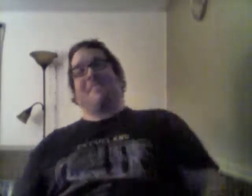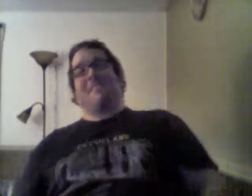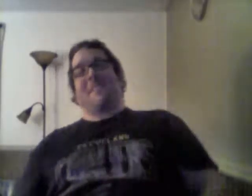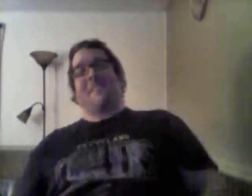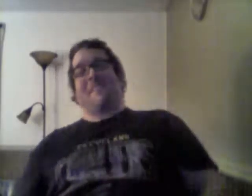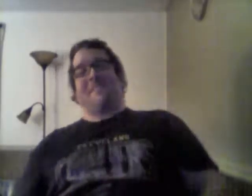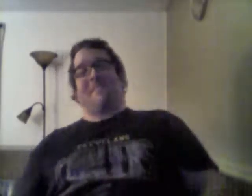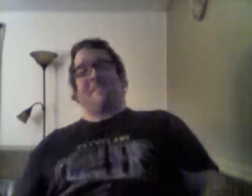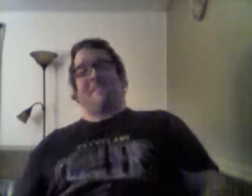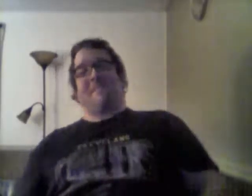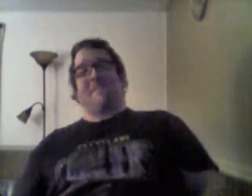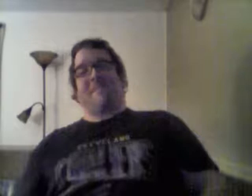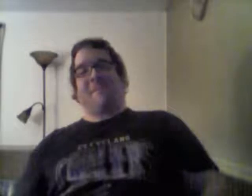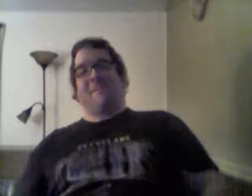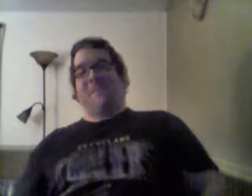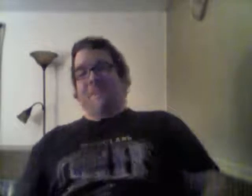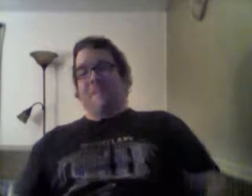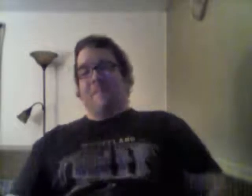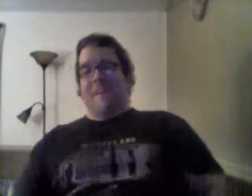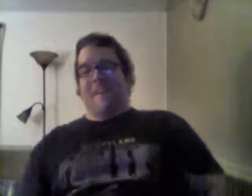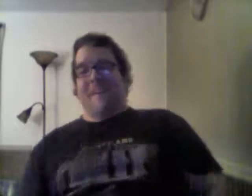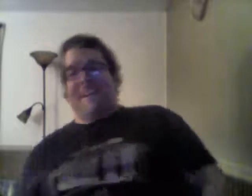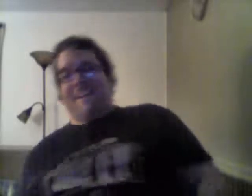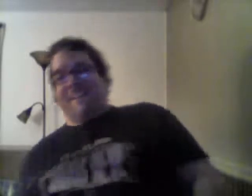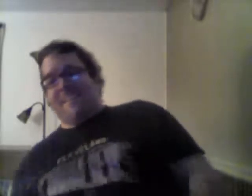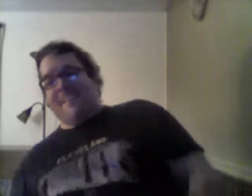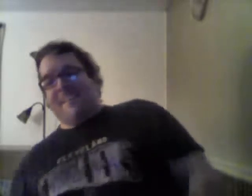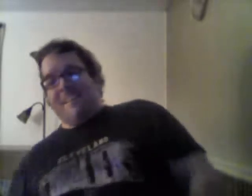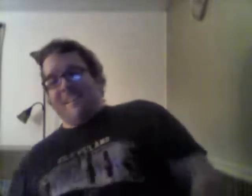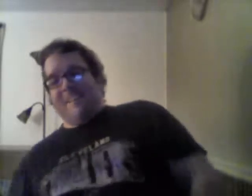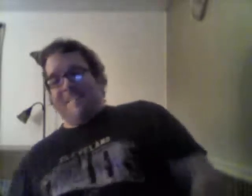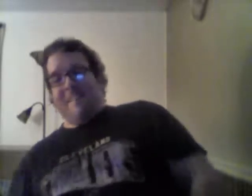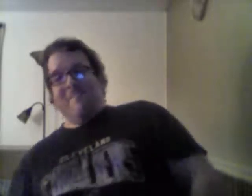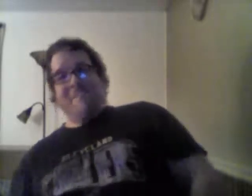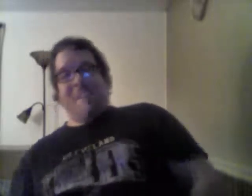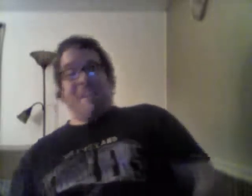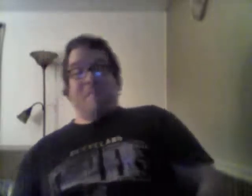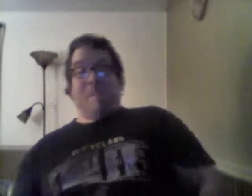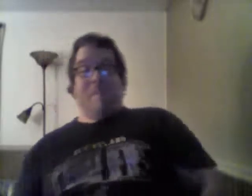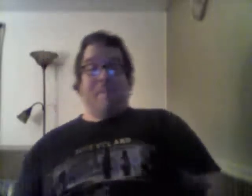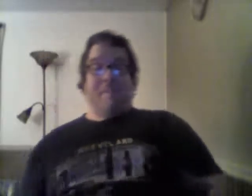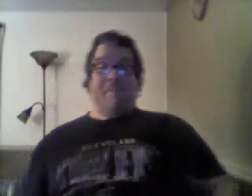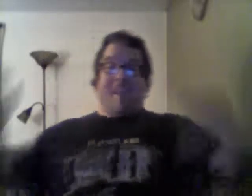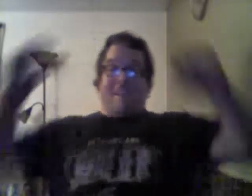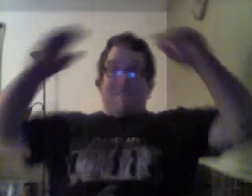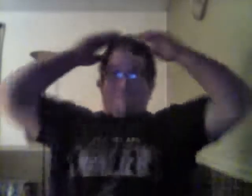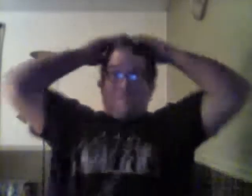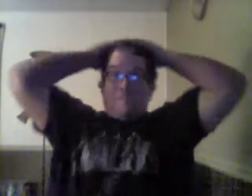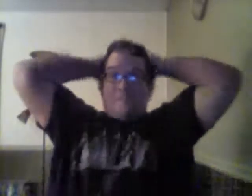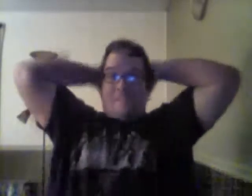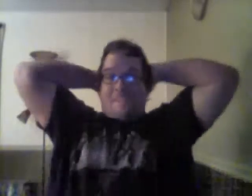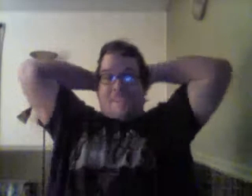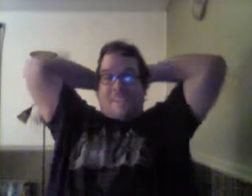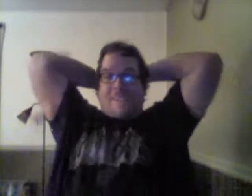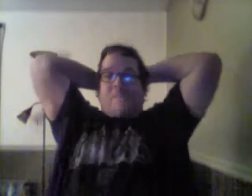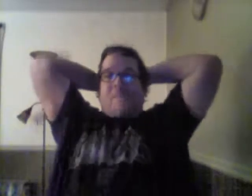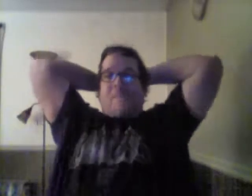seemed like characters I would fucking know back in the 90s. Uh, not saying I was like one. Those ass, the creepy kids. But, I mean,